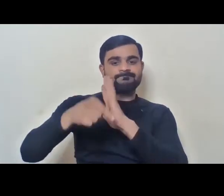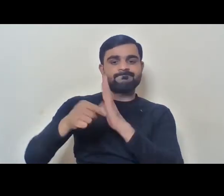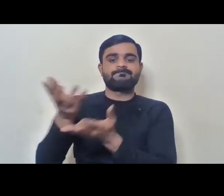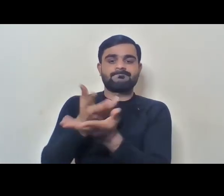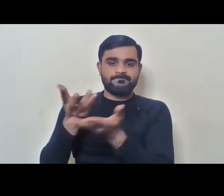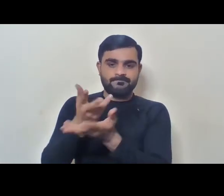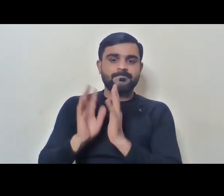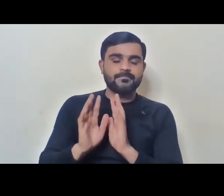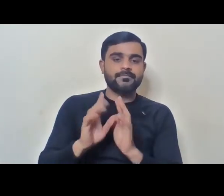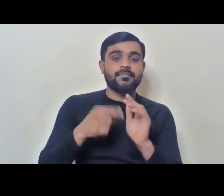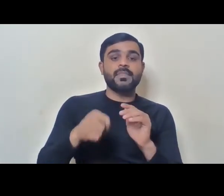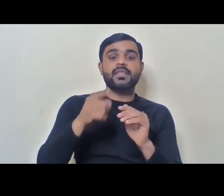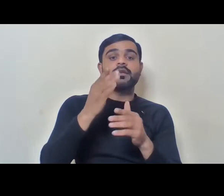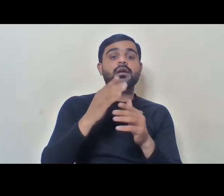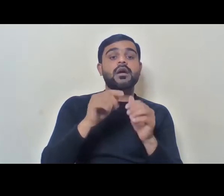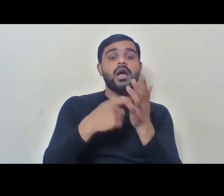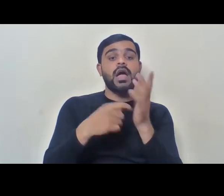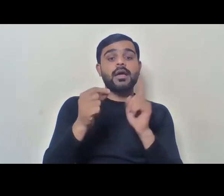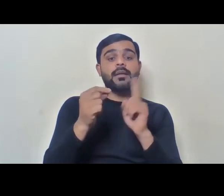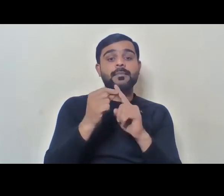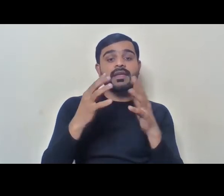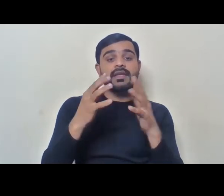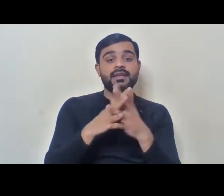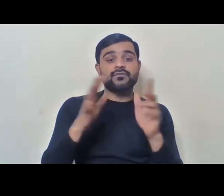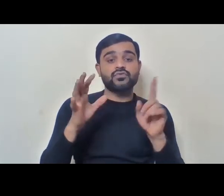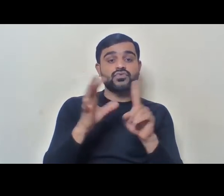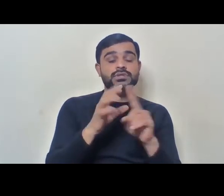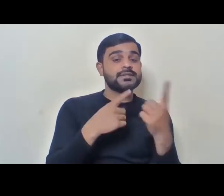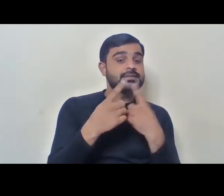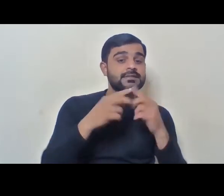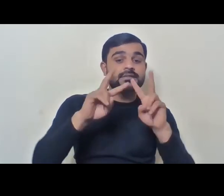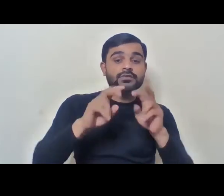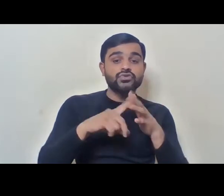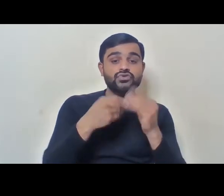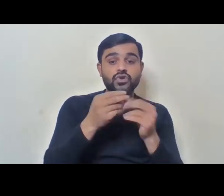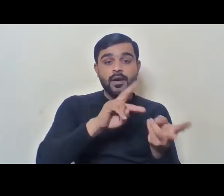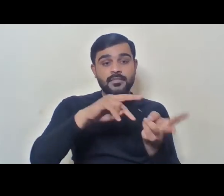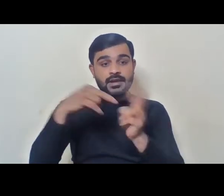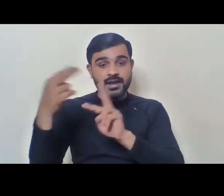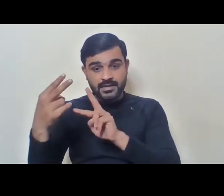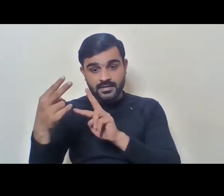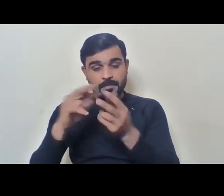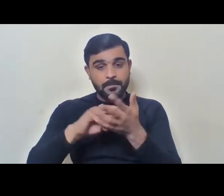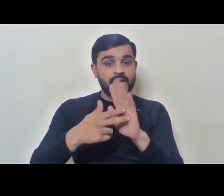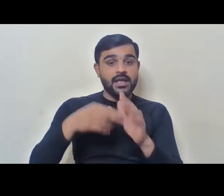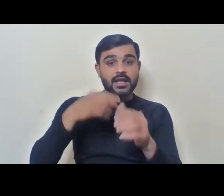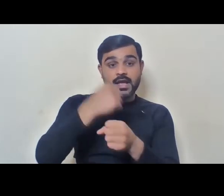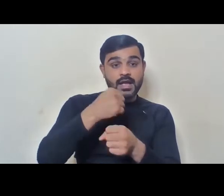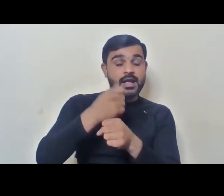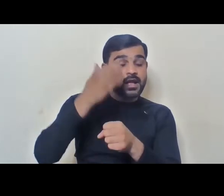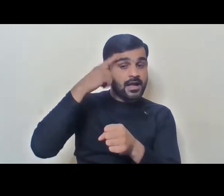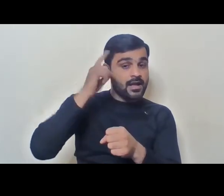And then the act talks about posting and transfer policies it says that their government must set up